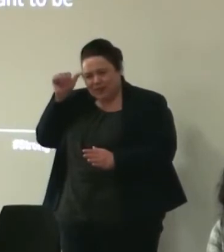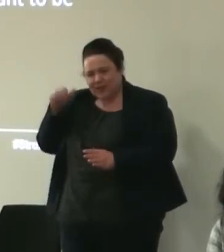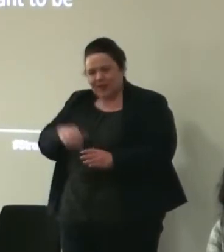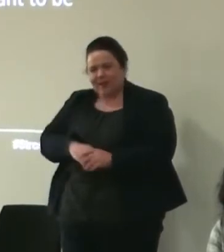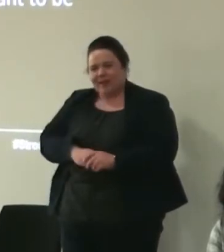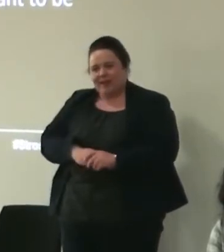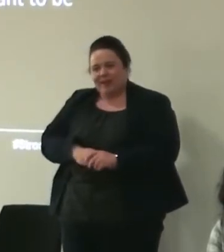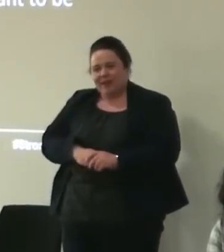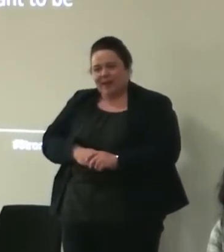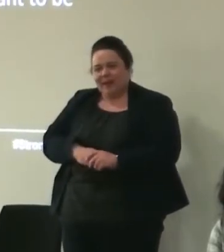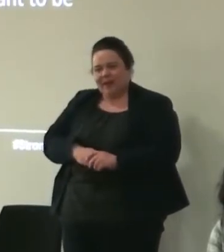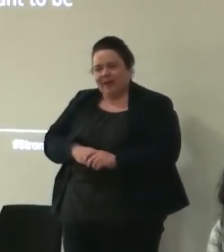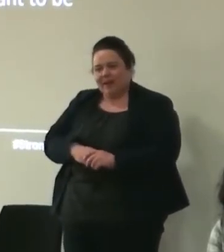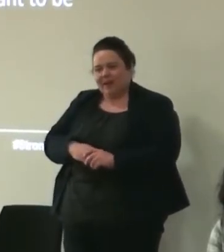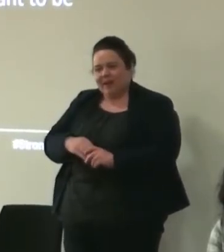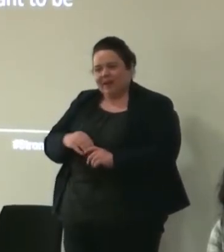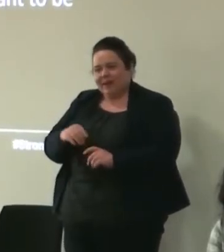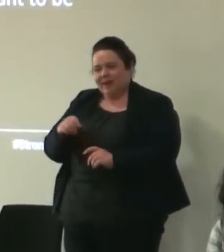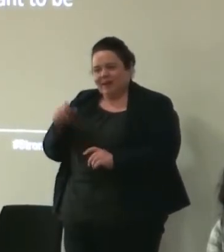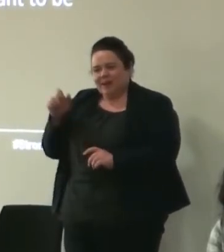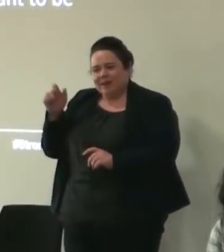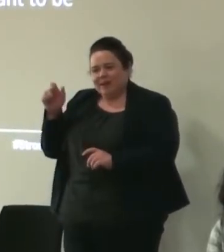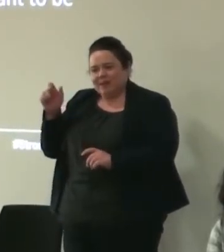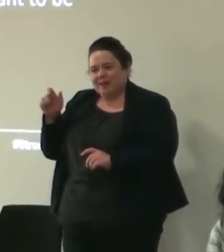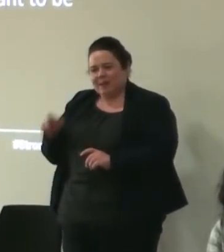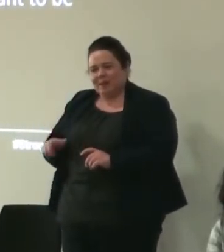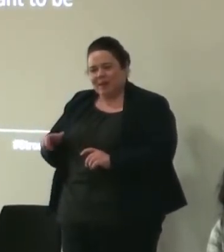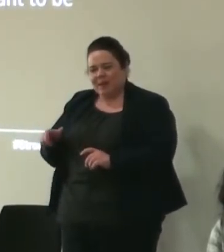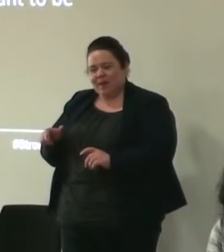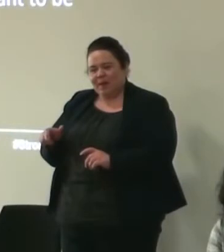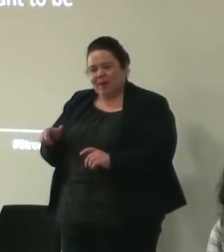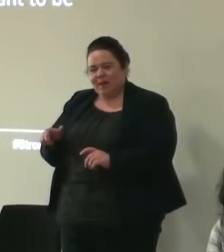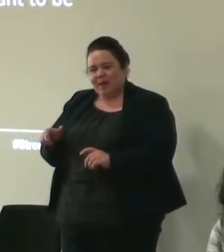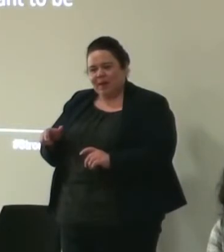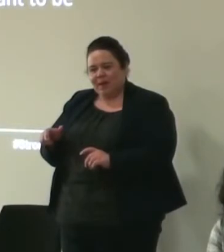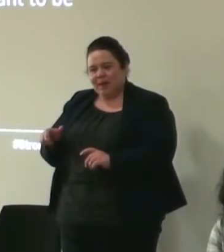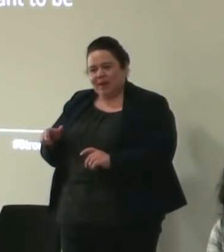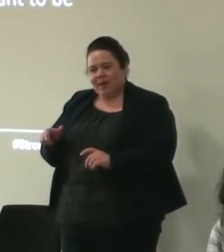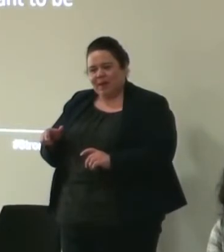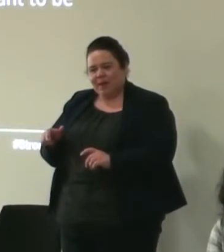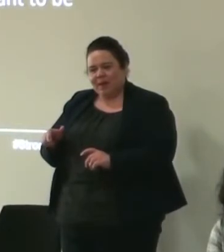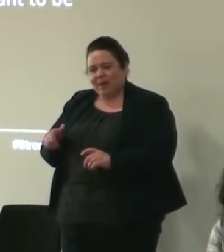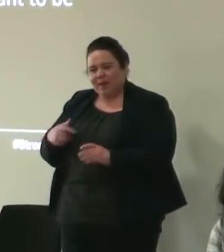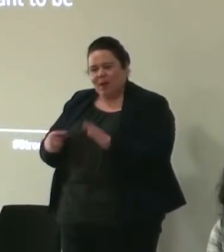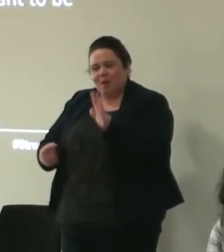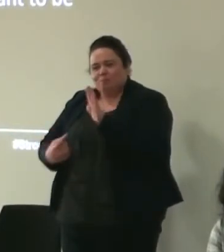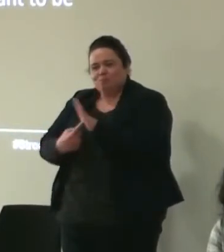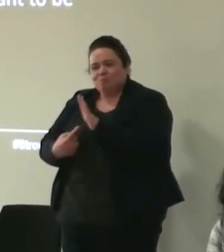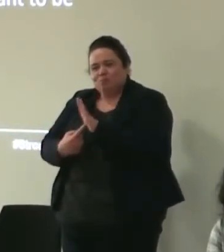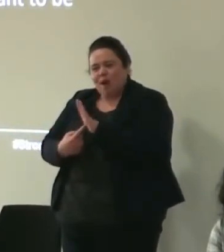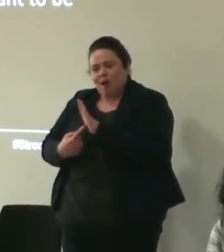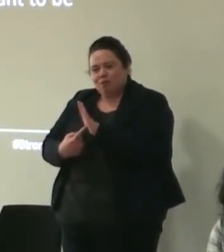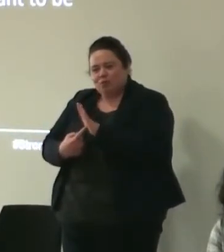organizations as soon what I would say don't